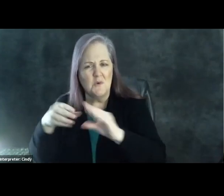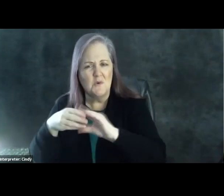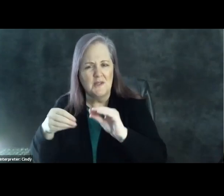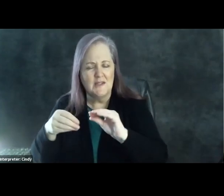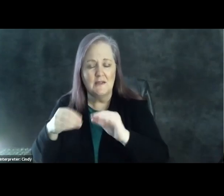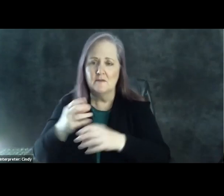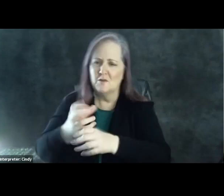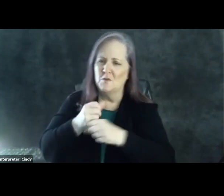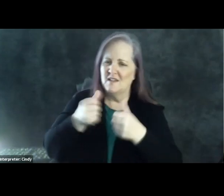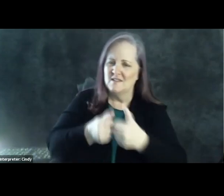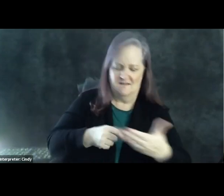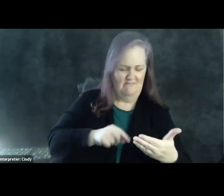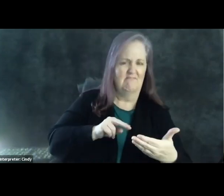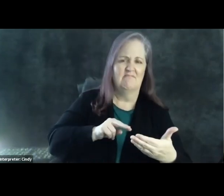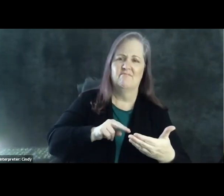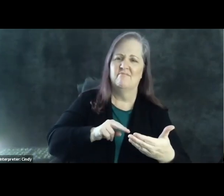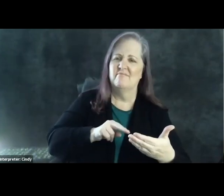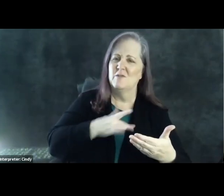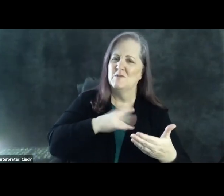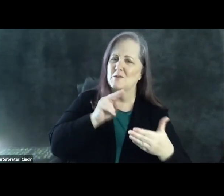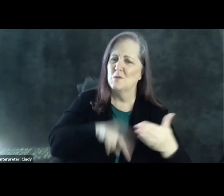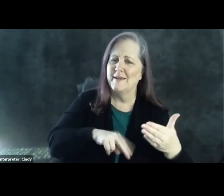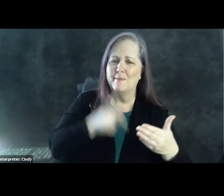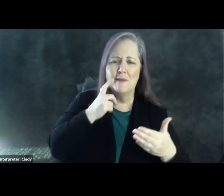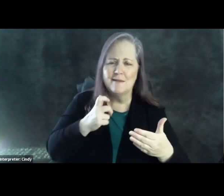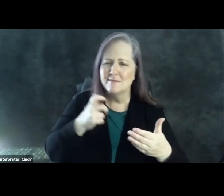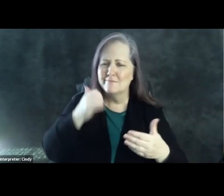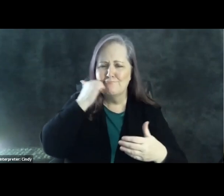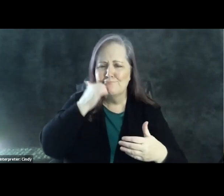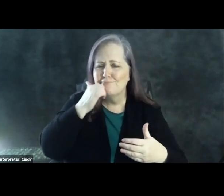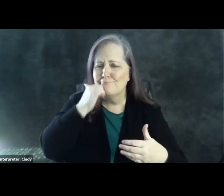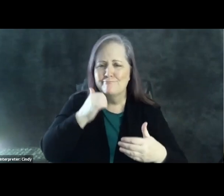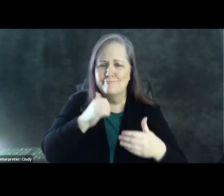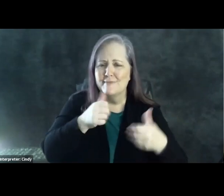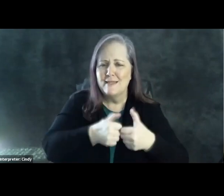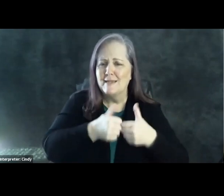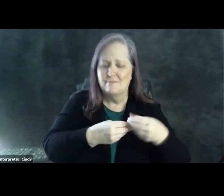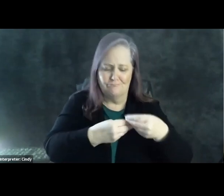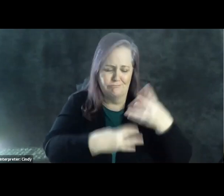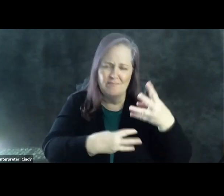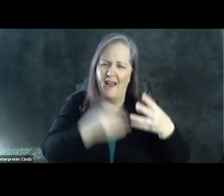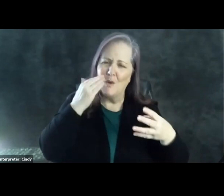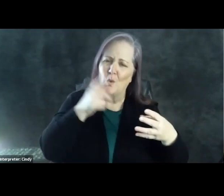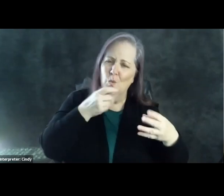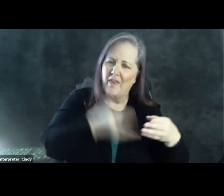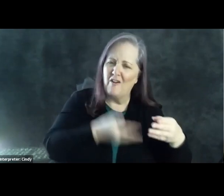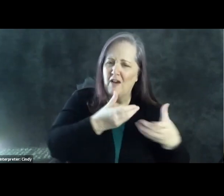message, you're more likely to sort of believe it because usually you just get texts from people you know and trust. And another reason that it's really